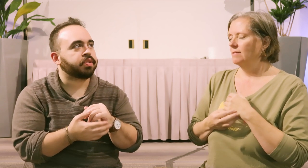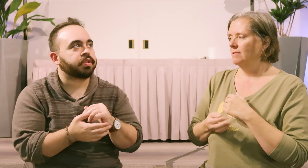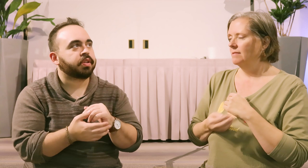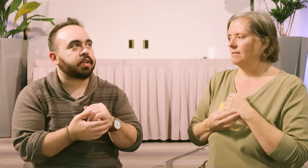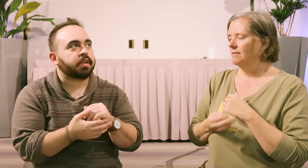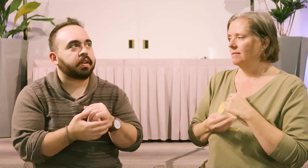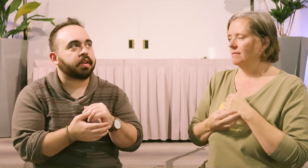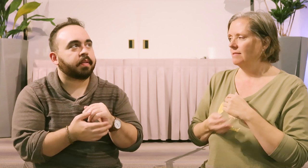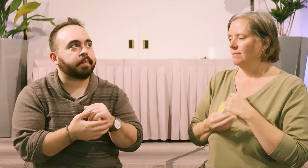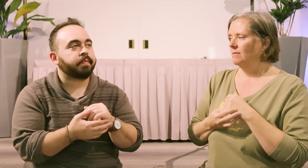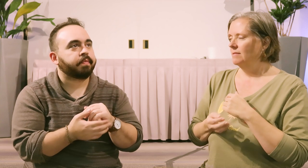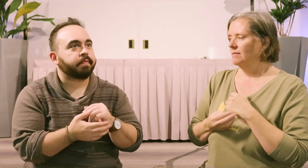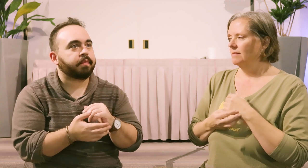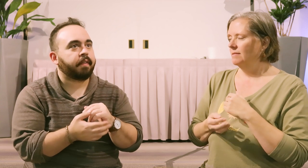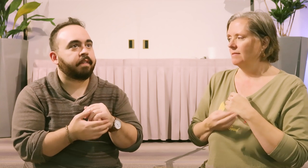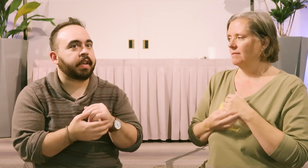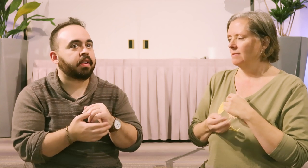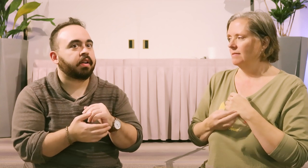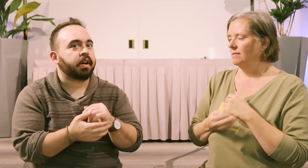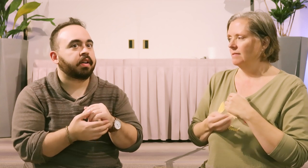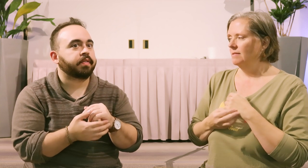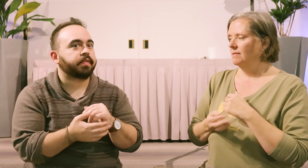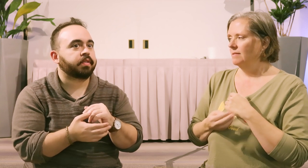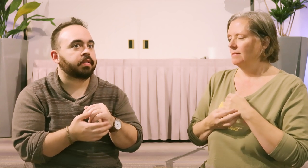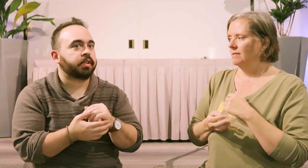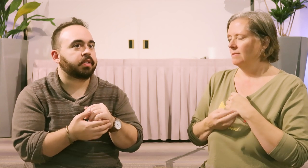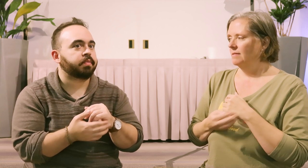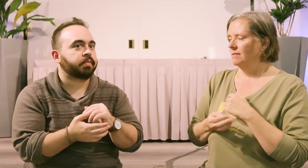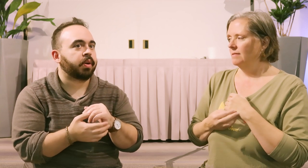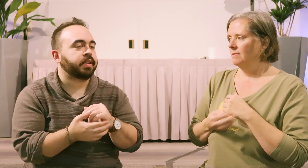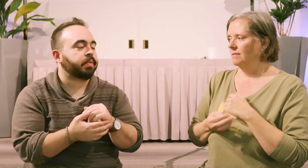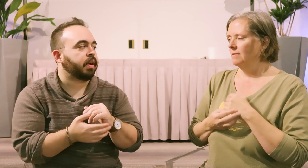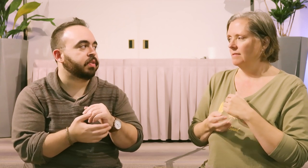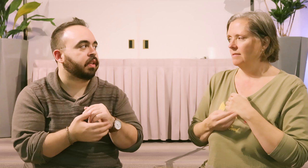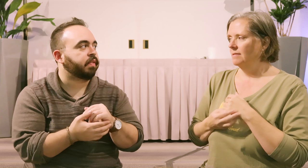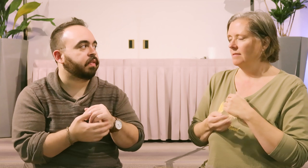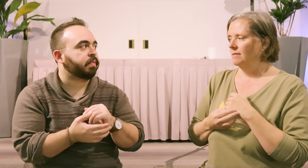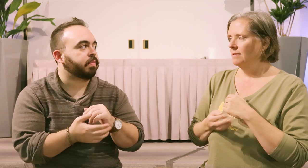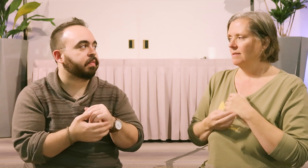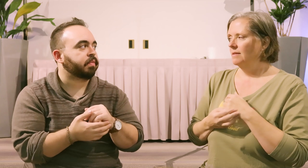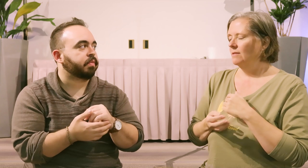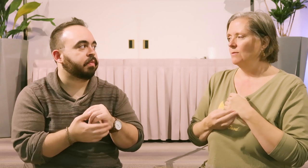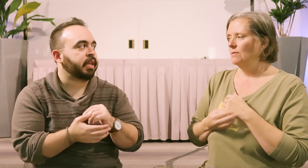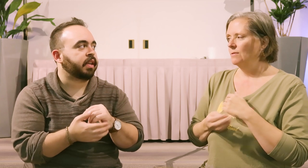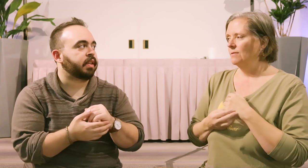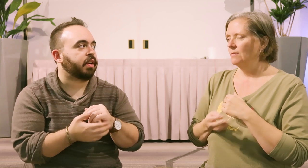fear of going to where I used to live. Being in there,